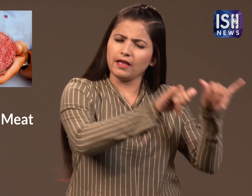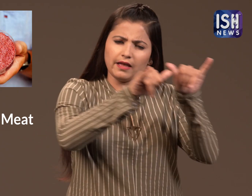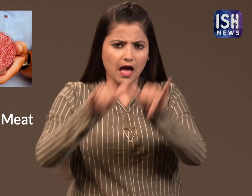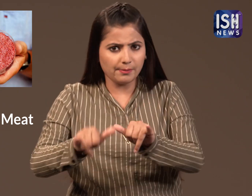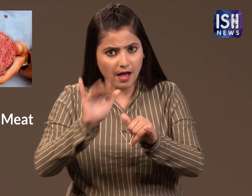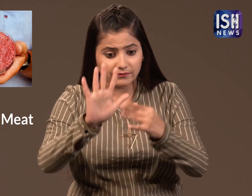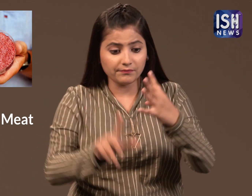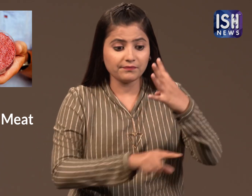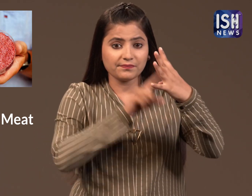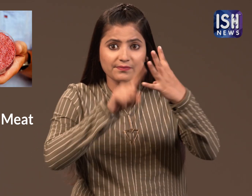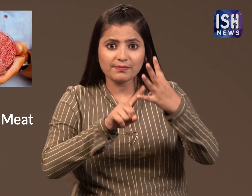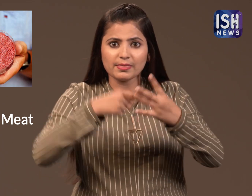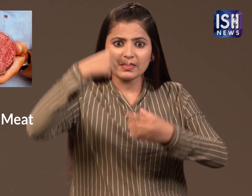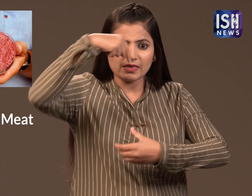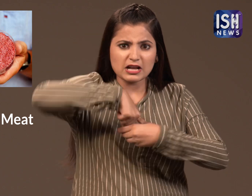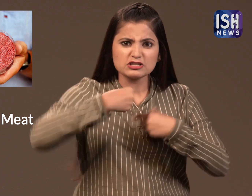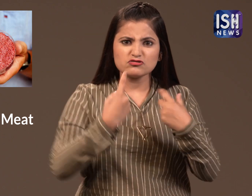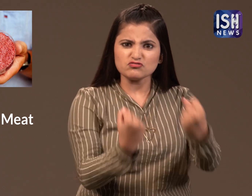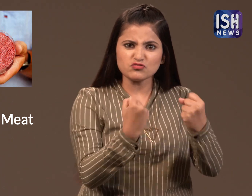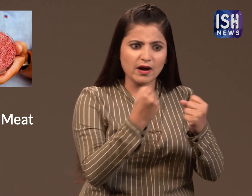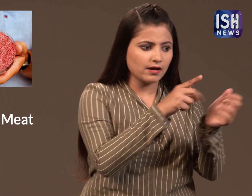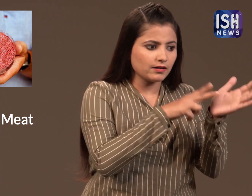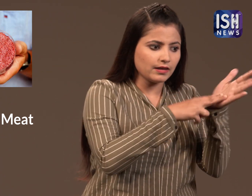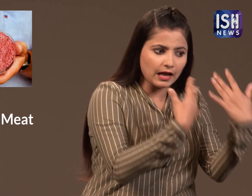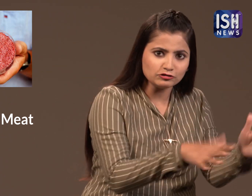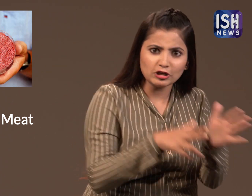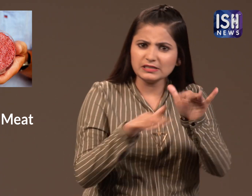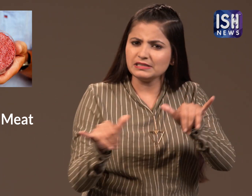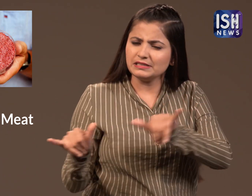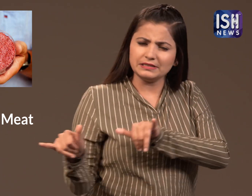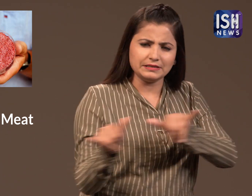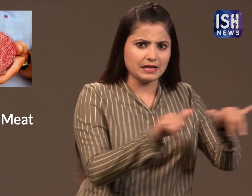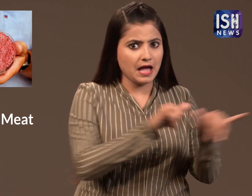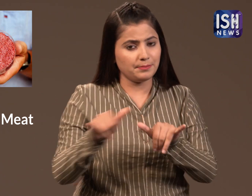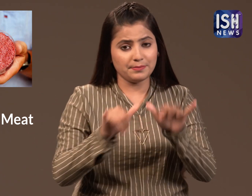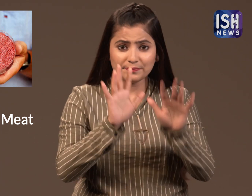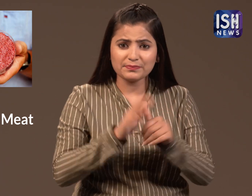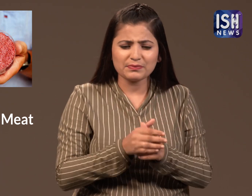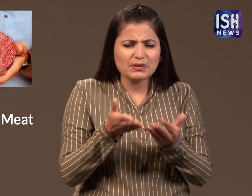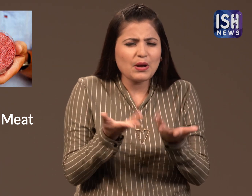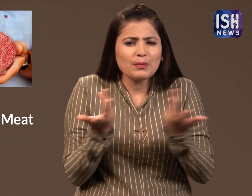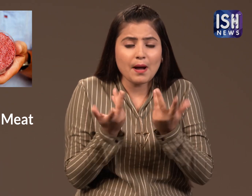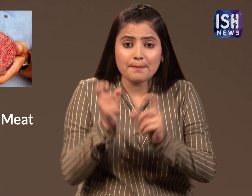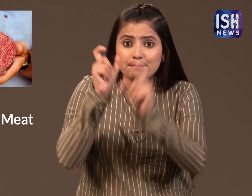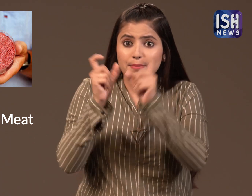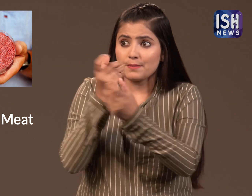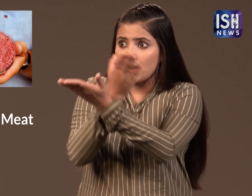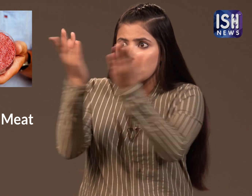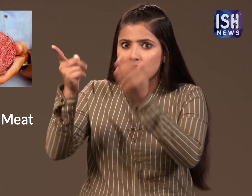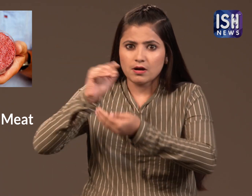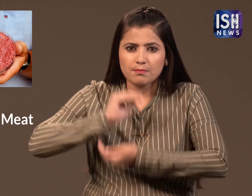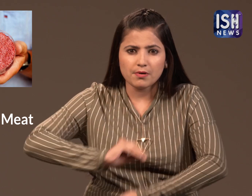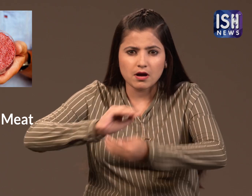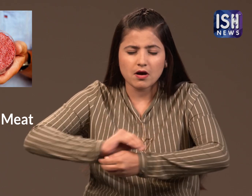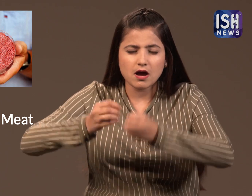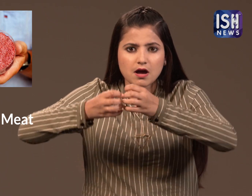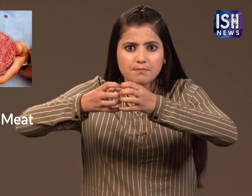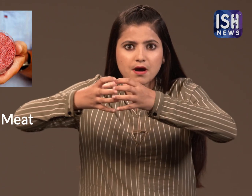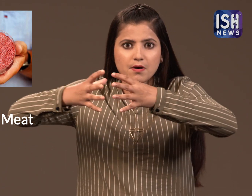There is no difference. The natural nutrients are the same as well. Since the population is